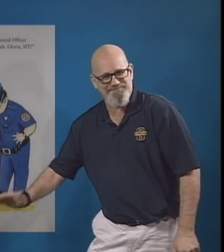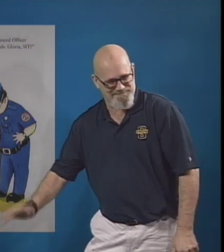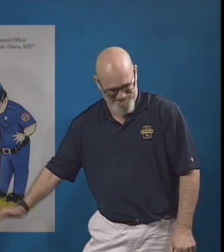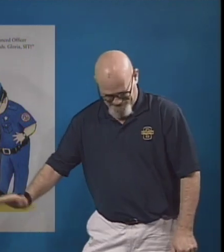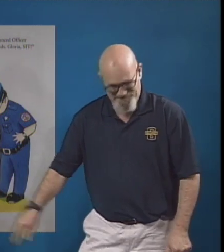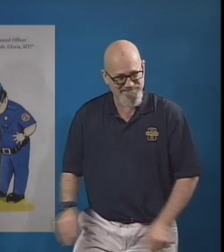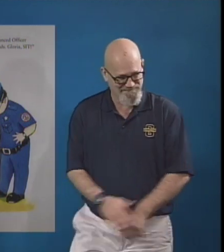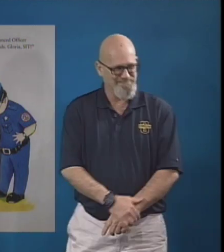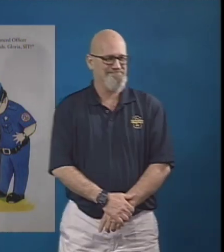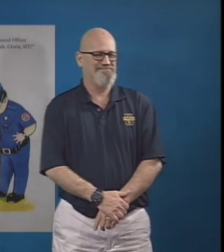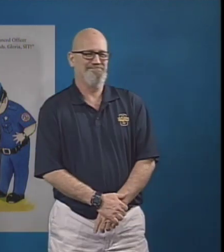dog.